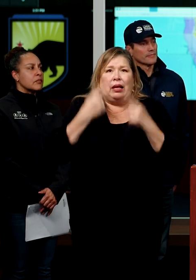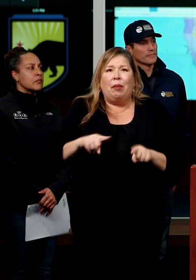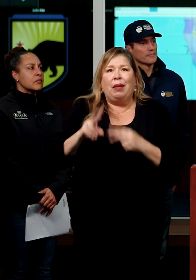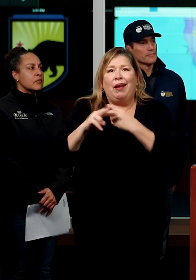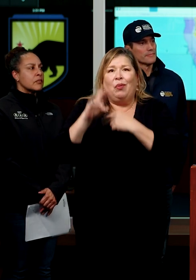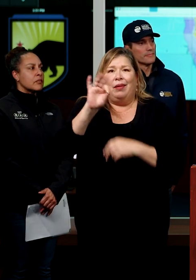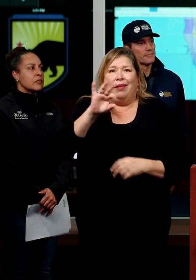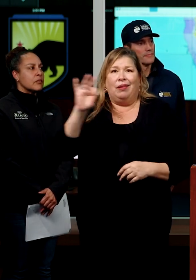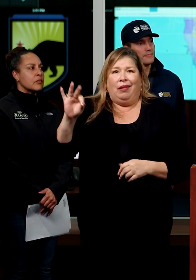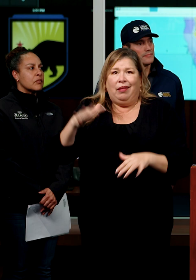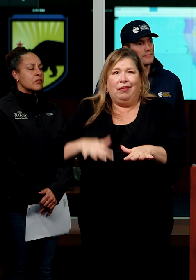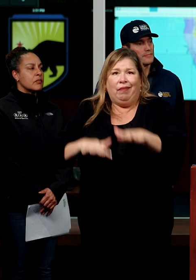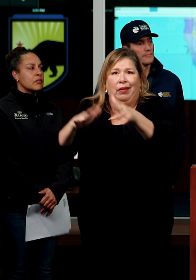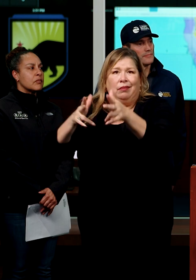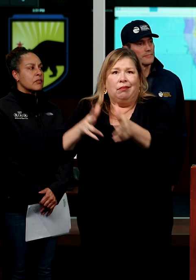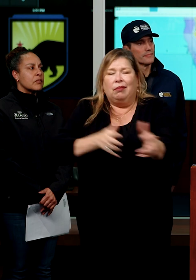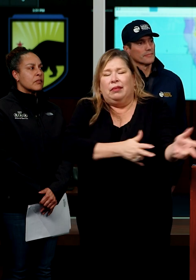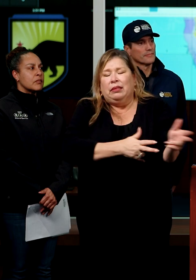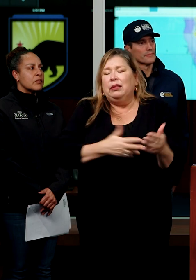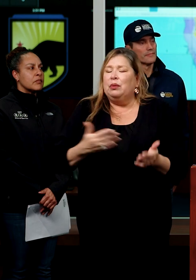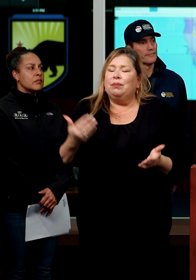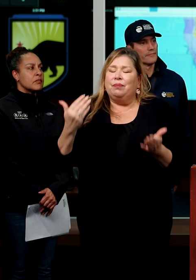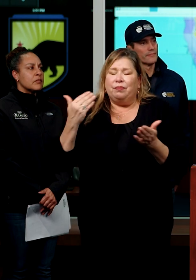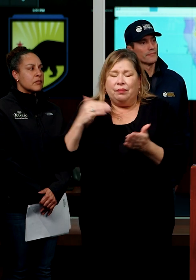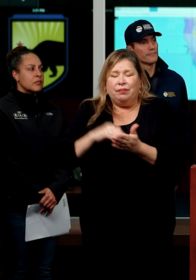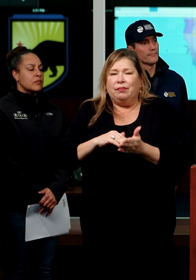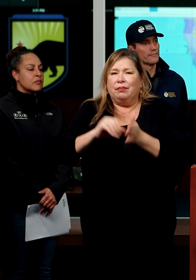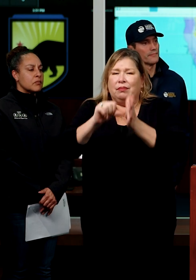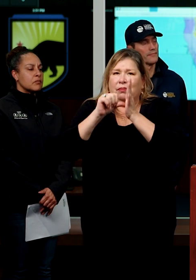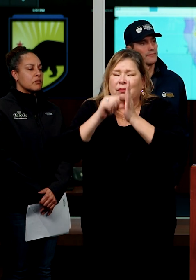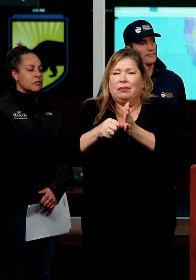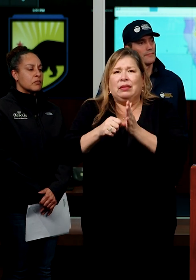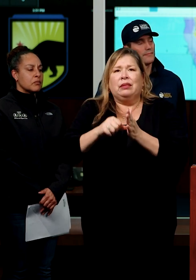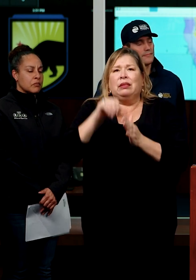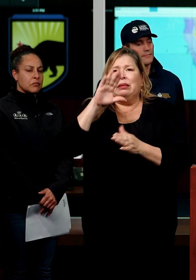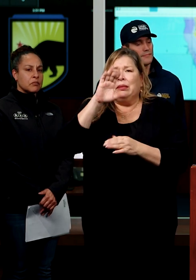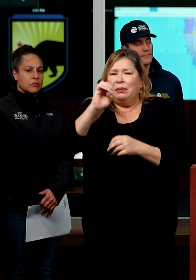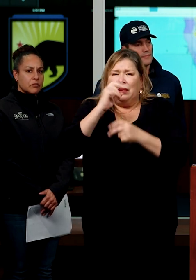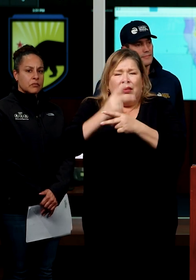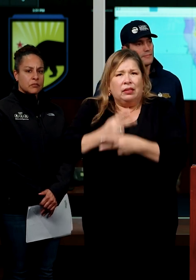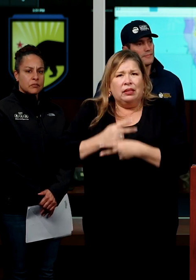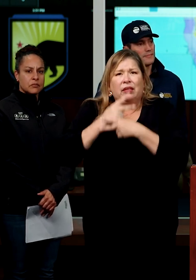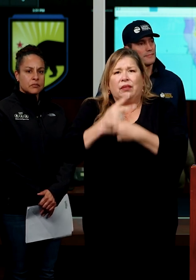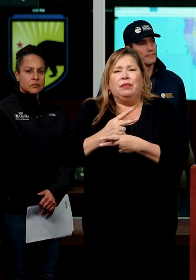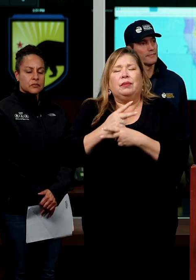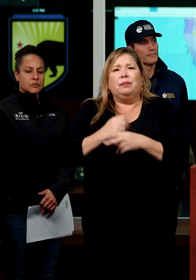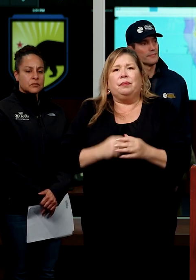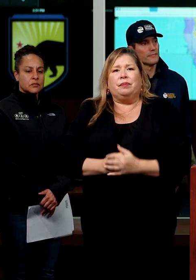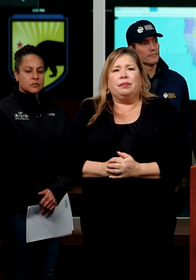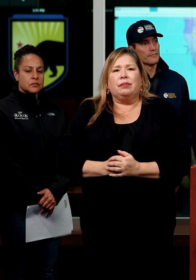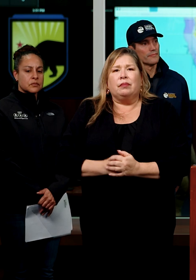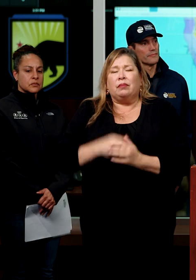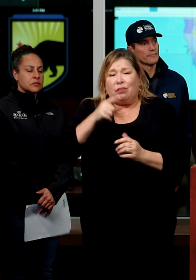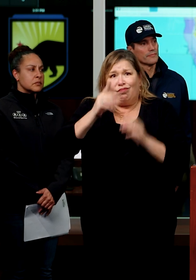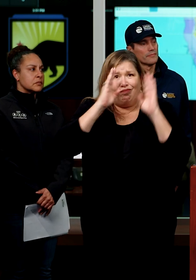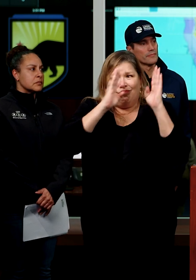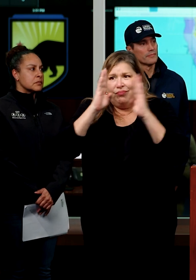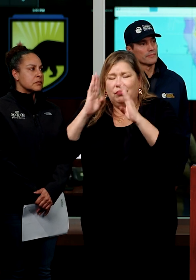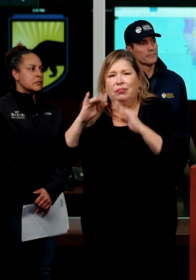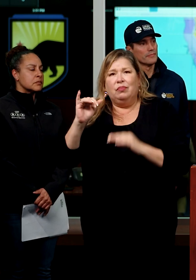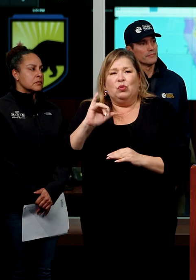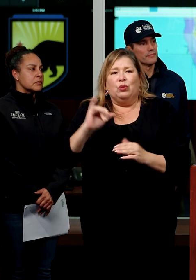Um, and, uh, so people just, again, be hyper vigilant and cautious and, and without belaboring